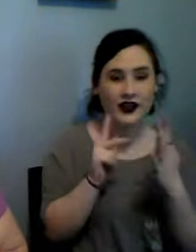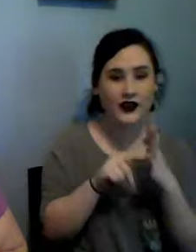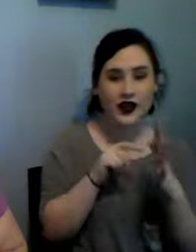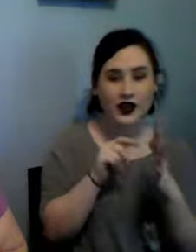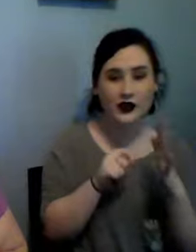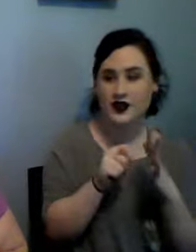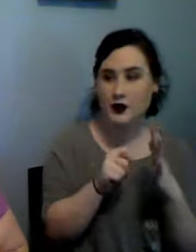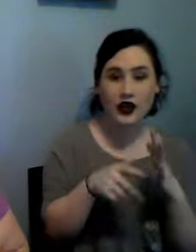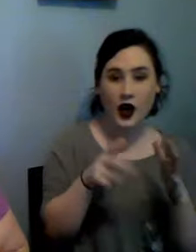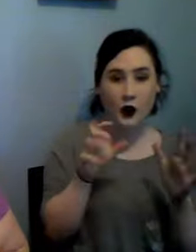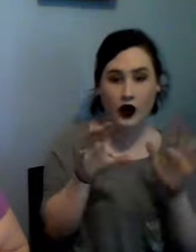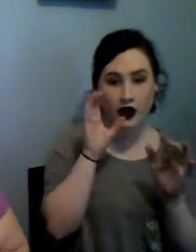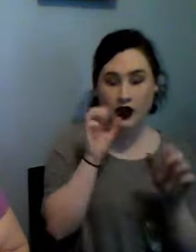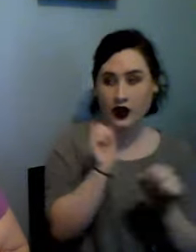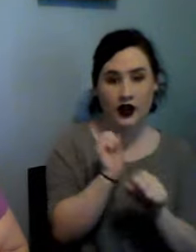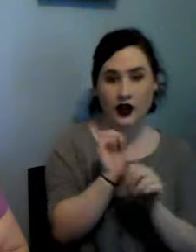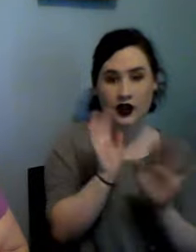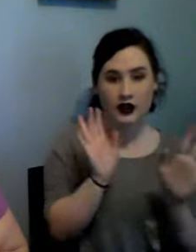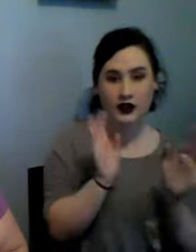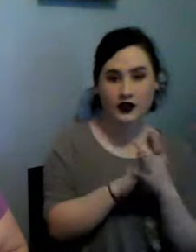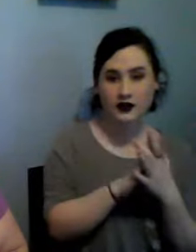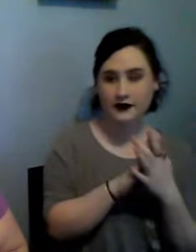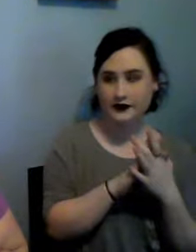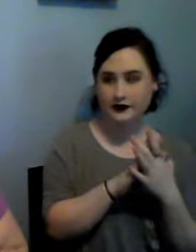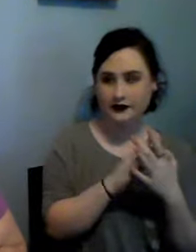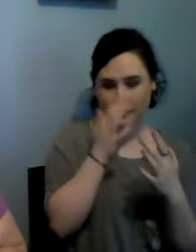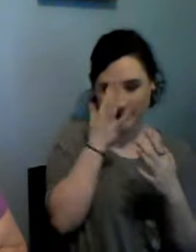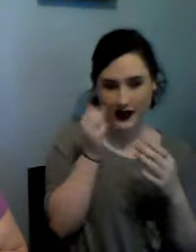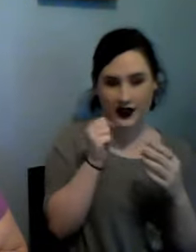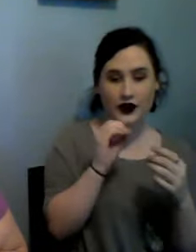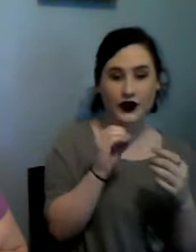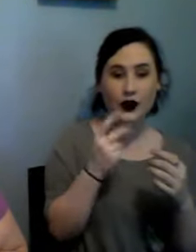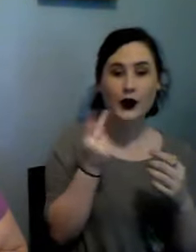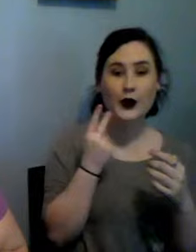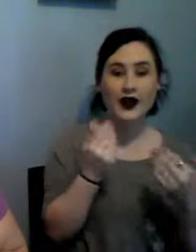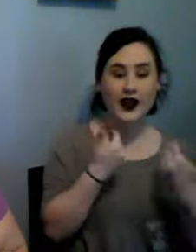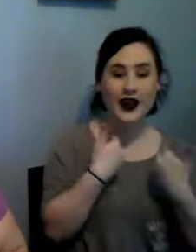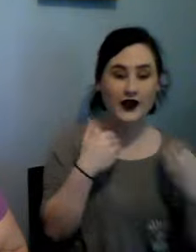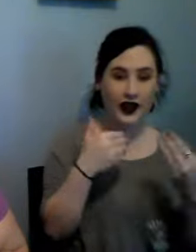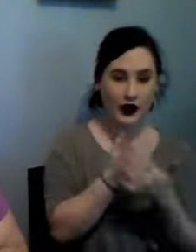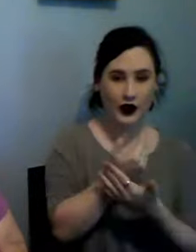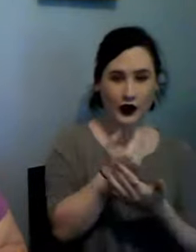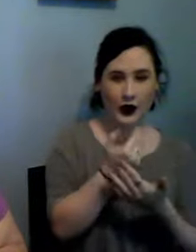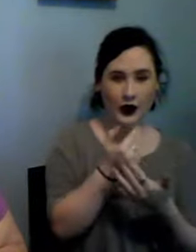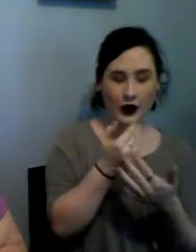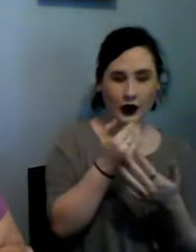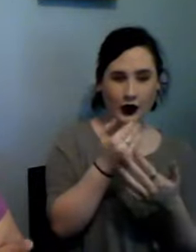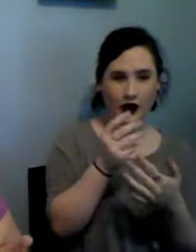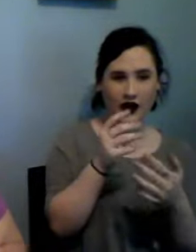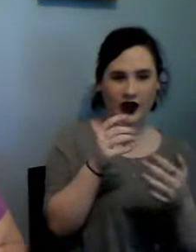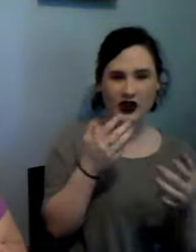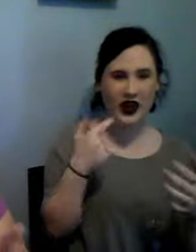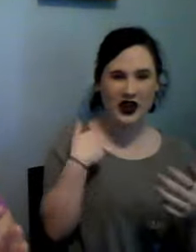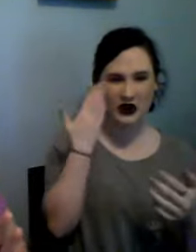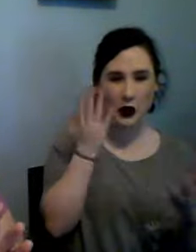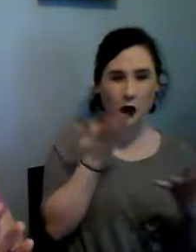a video just would not work so we have a new I don't know what you want to call it some